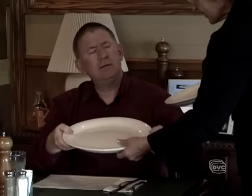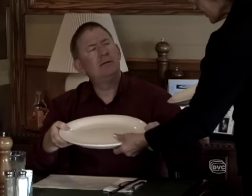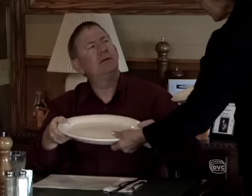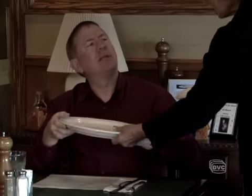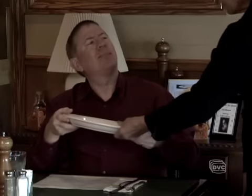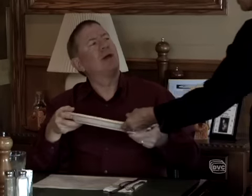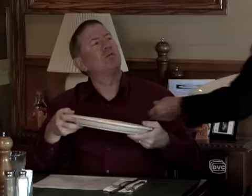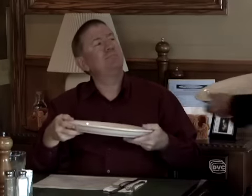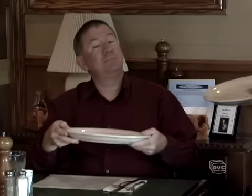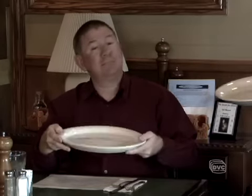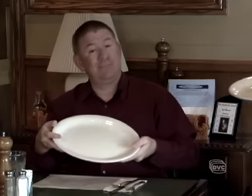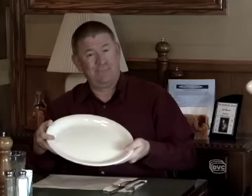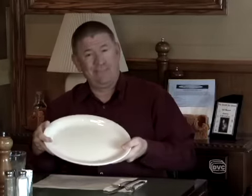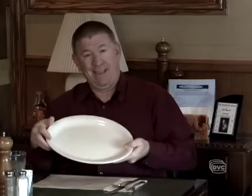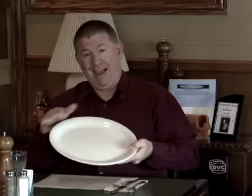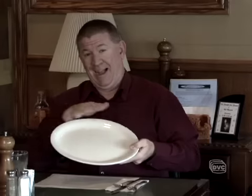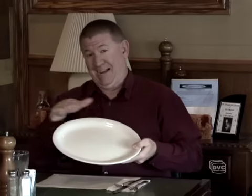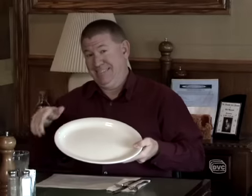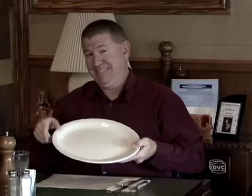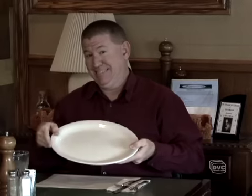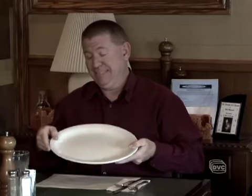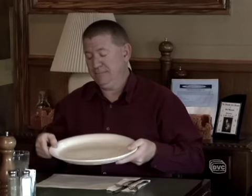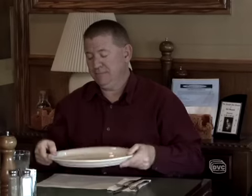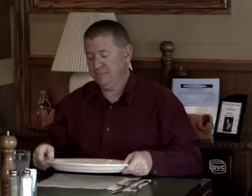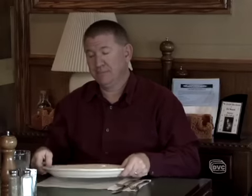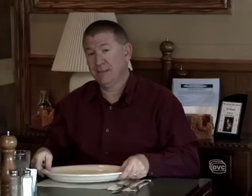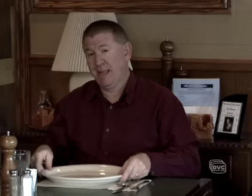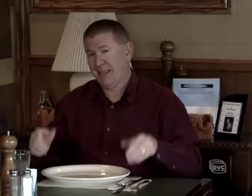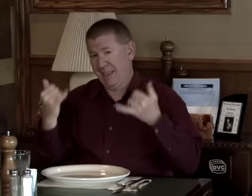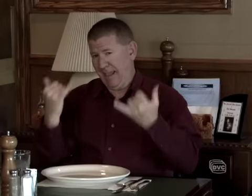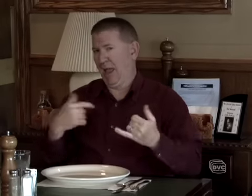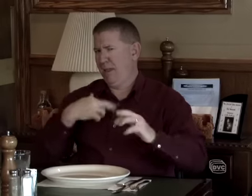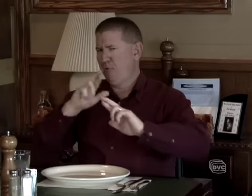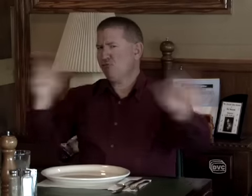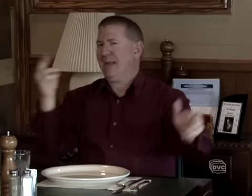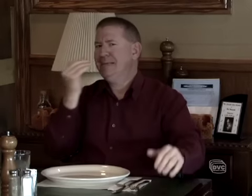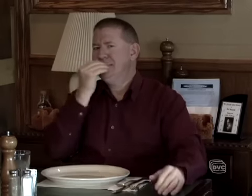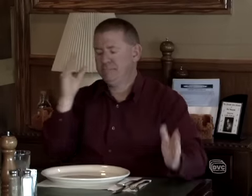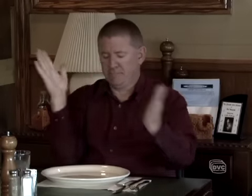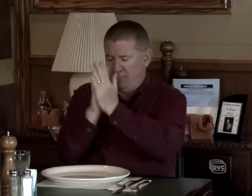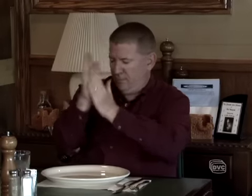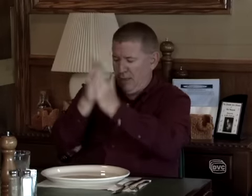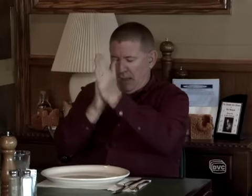Thank you very much. Wow, look at this. A clean plate. Now I'm ready to eat.